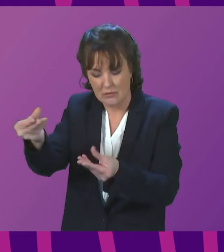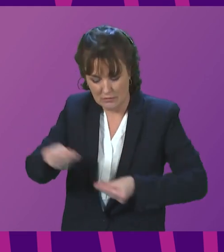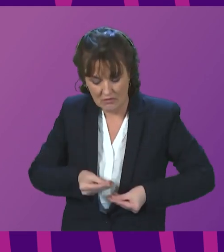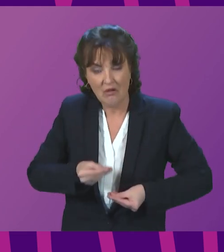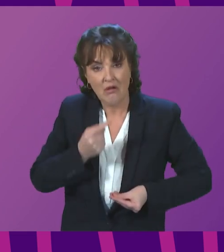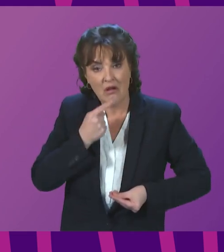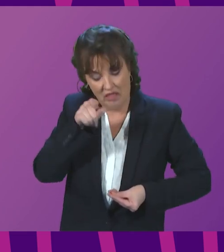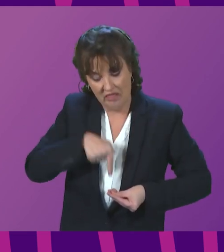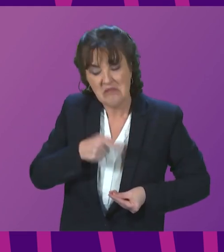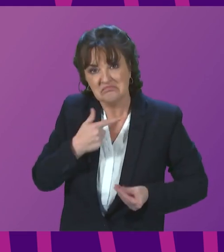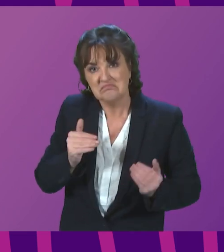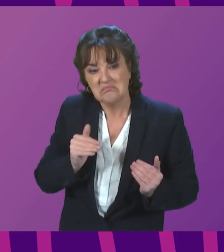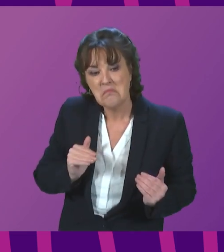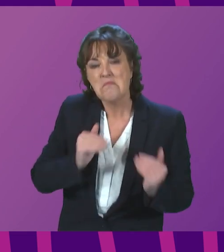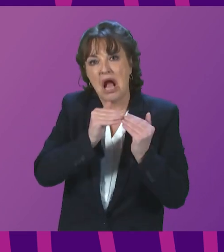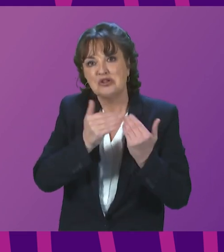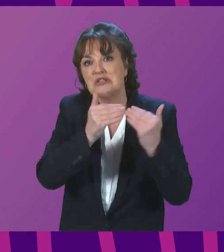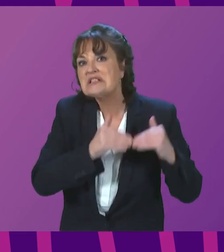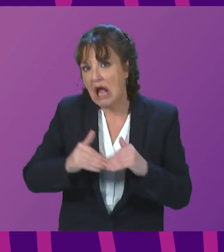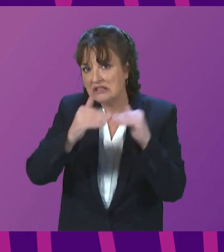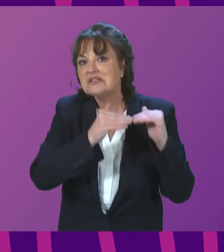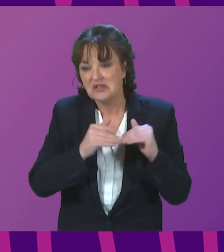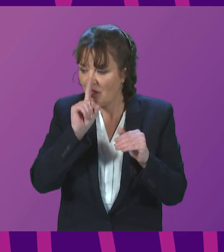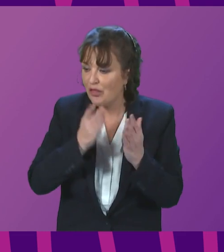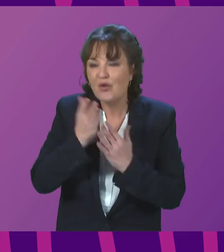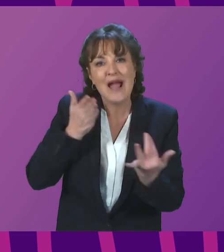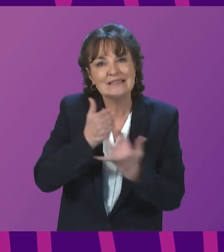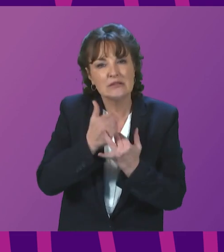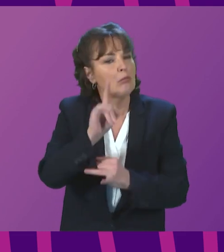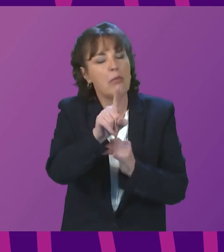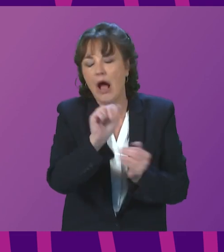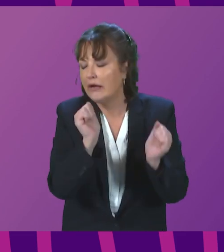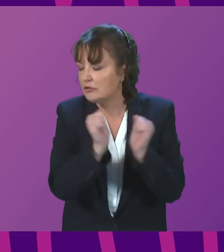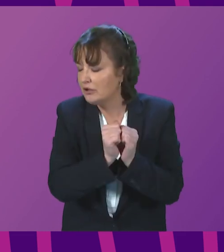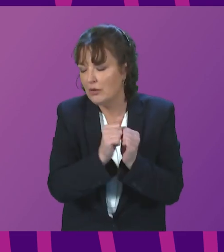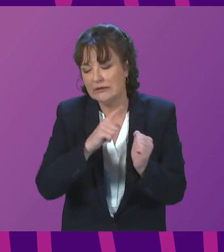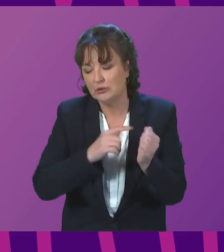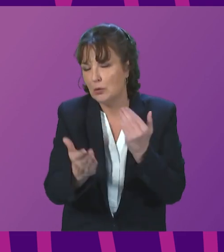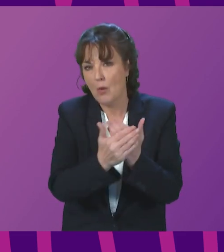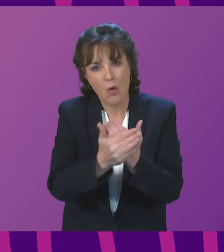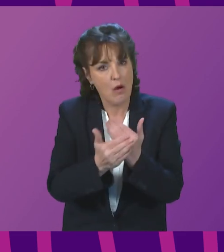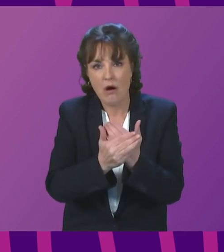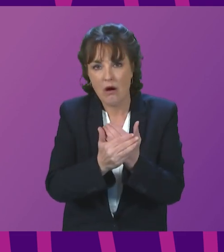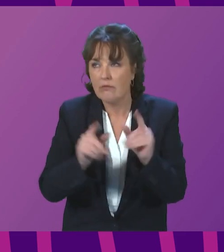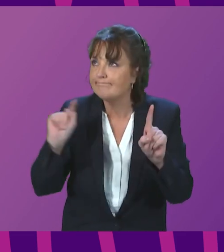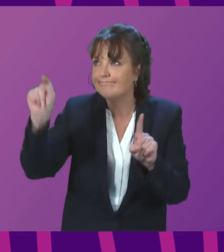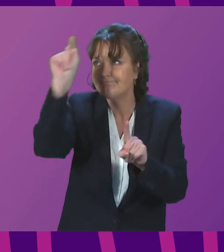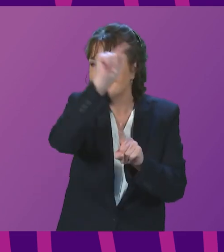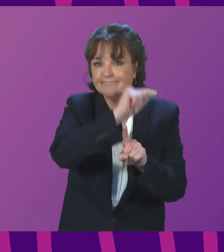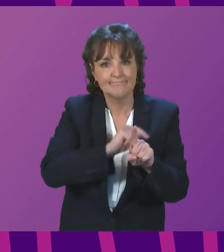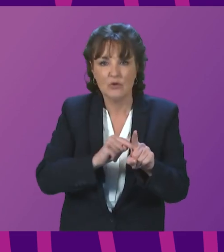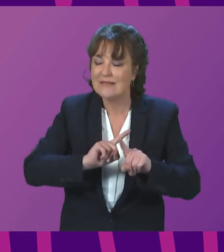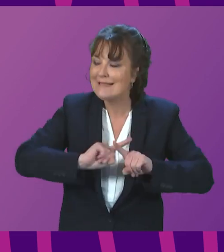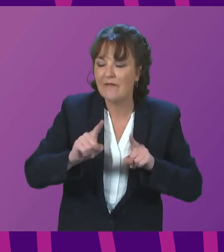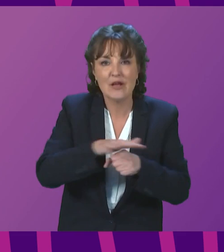needs met the standards set out in those accessibility standards, but there is much more needs to be done across all 10 years